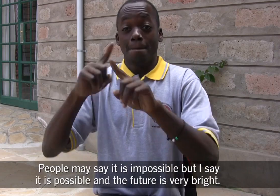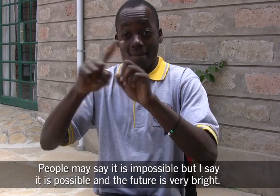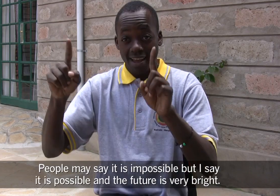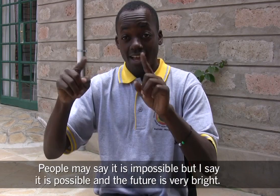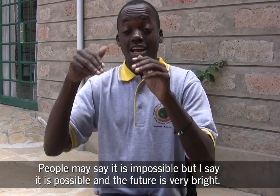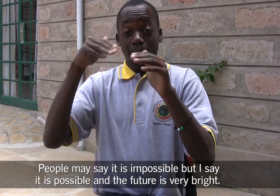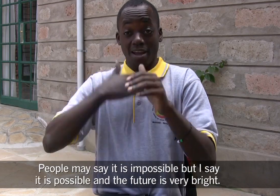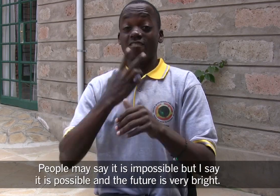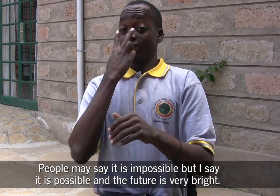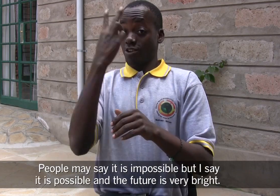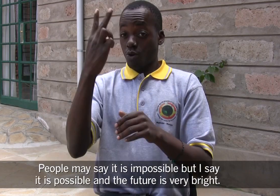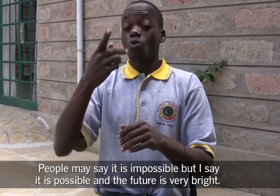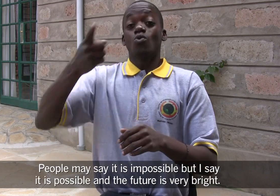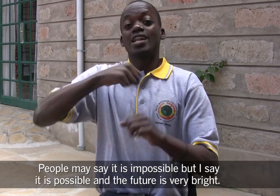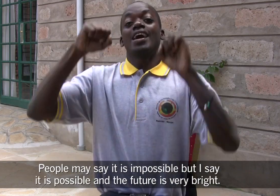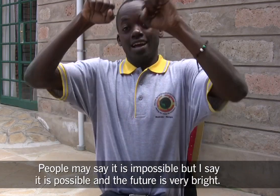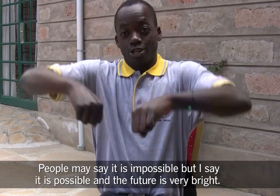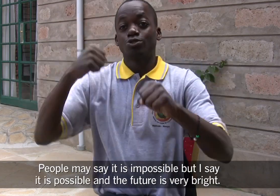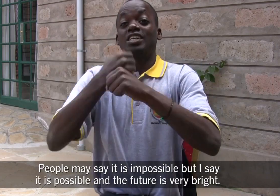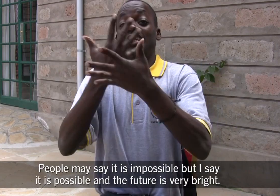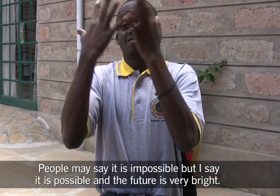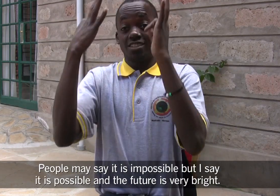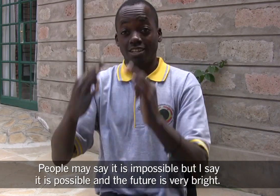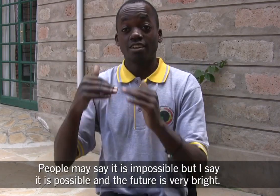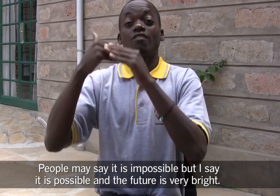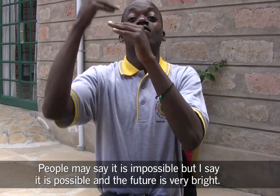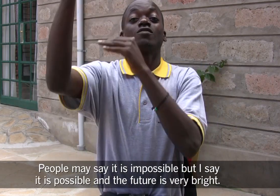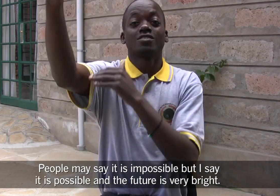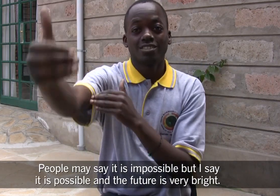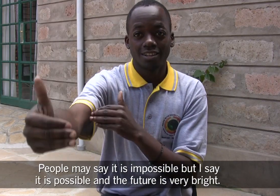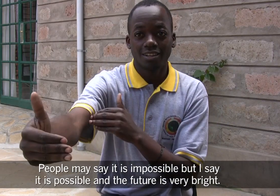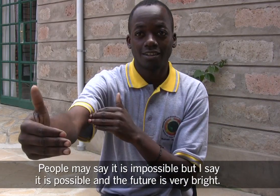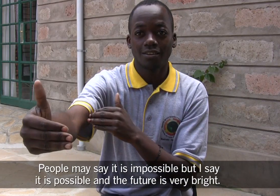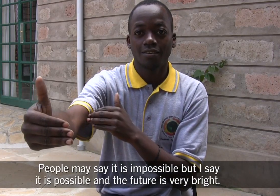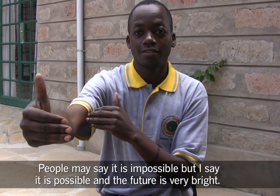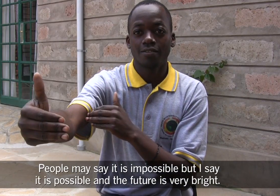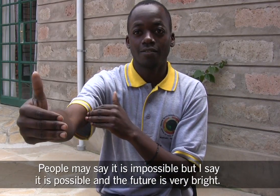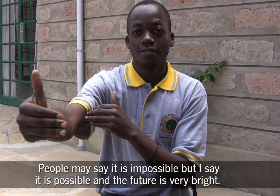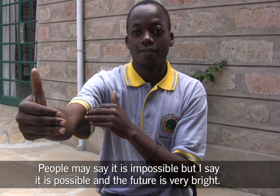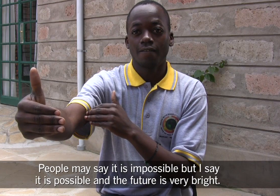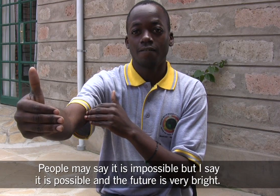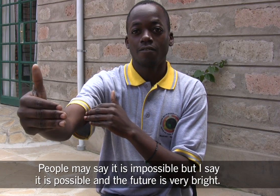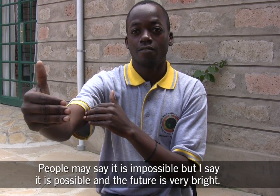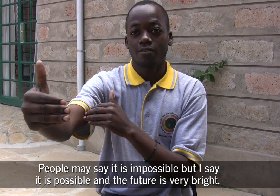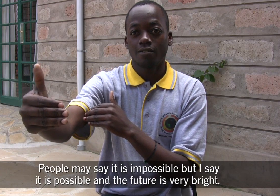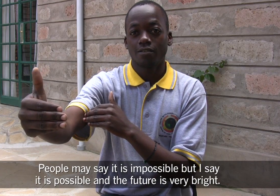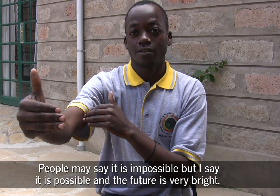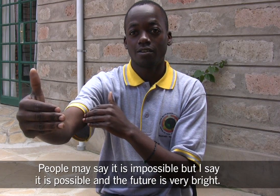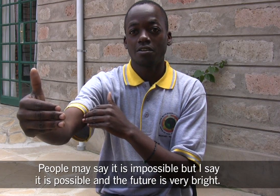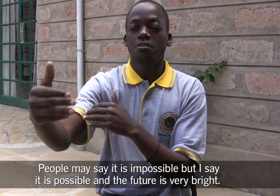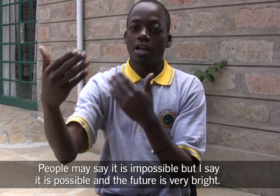People may say it is impossible but I say it is possible and the future is very bright.